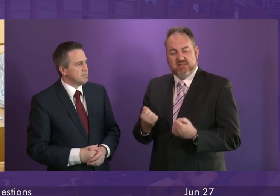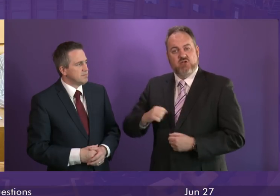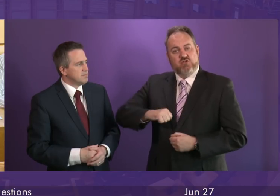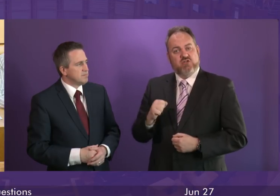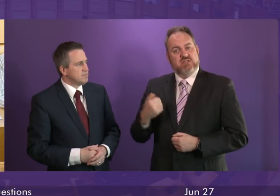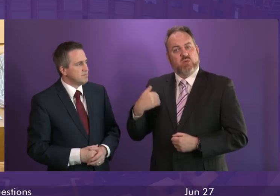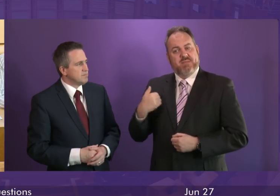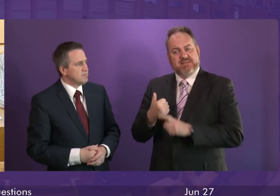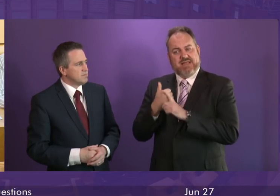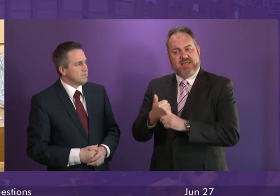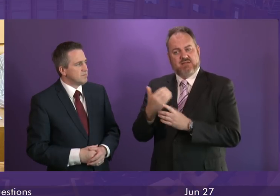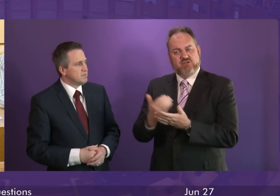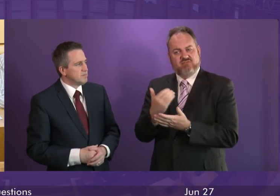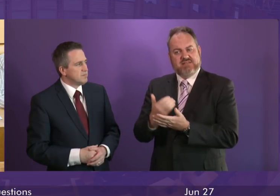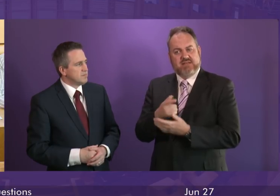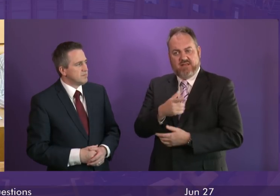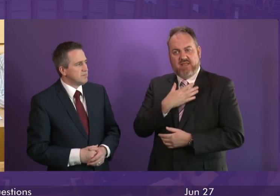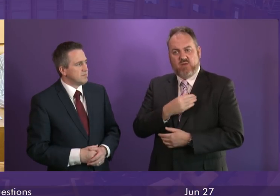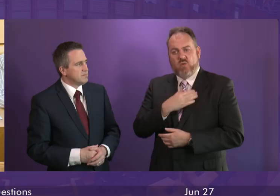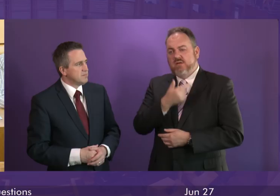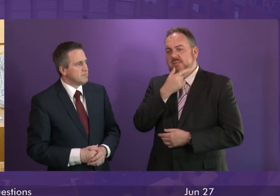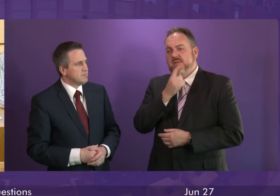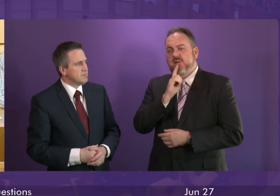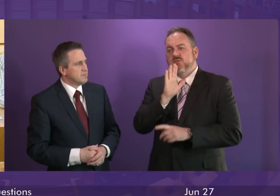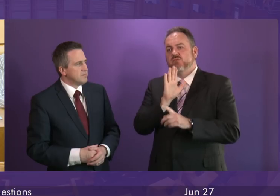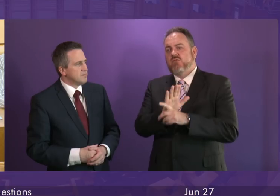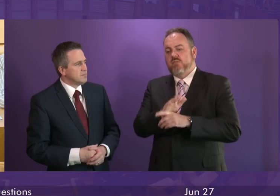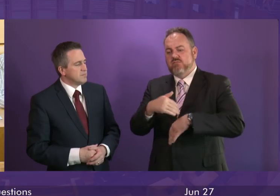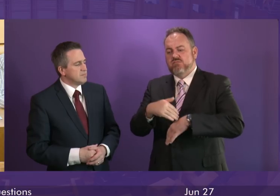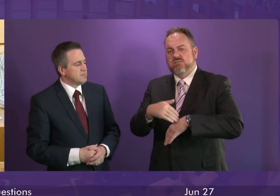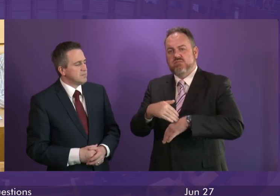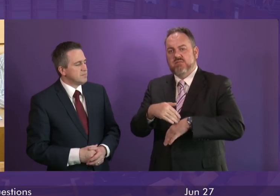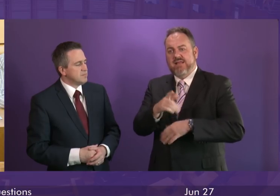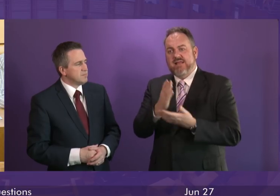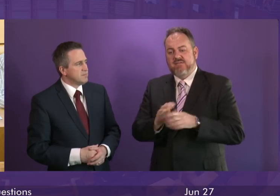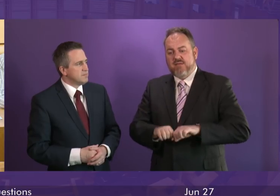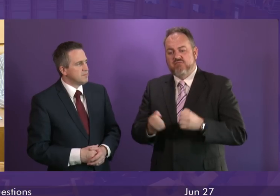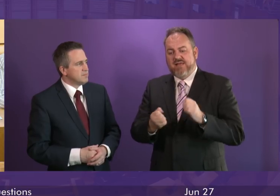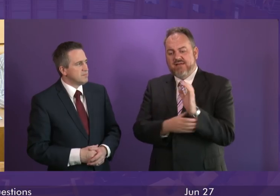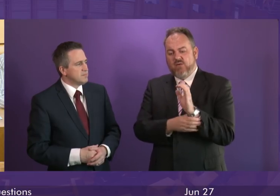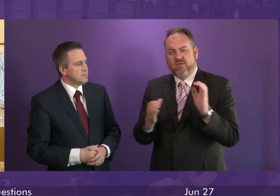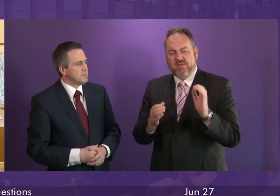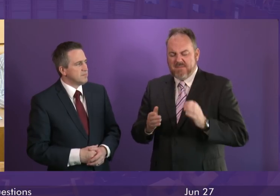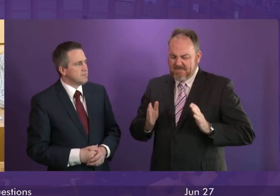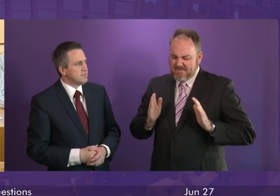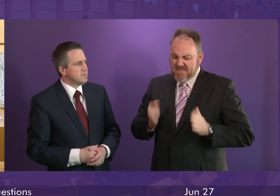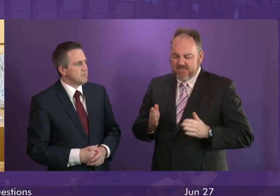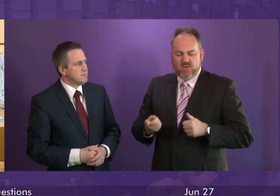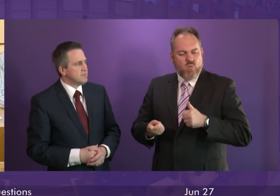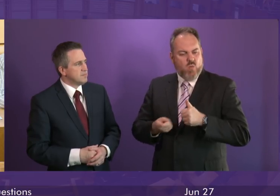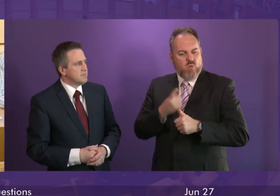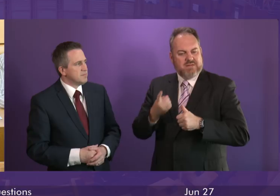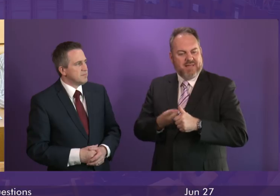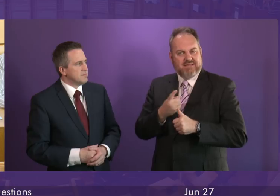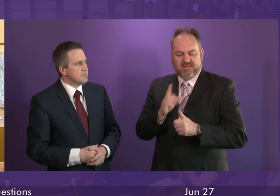They say to be a credible deterrent, breach of the electronic monitoring condition must, must be an automatic